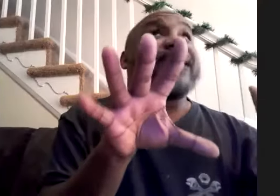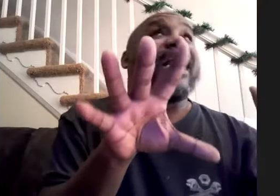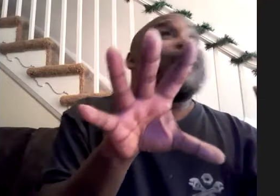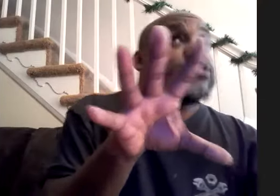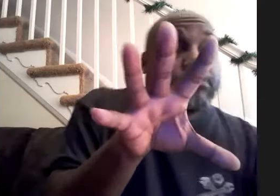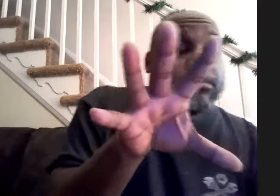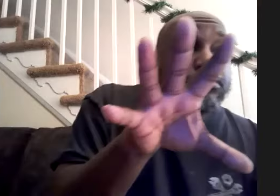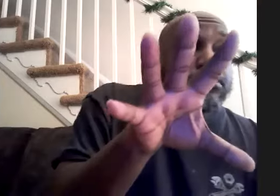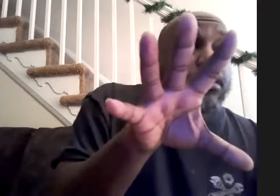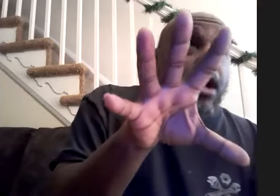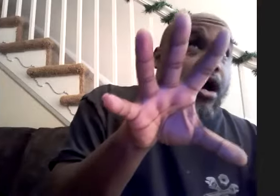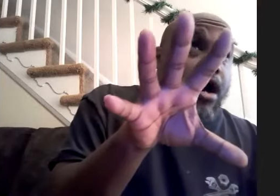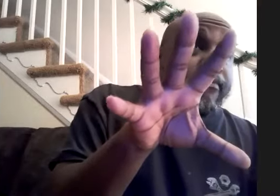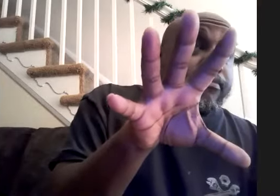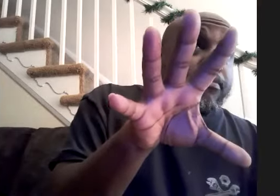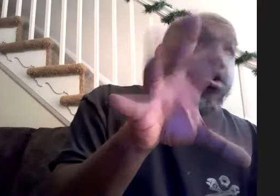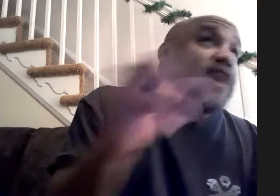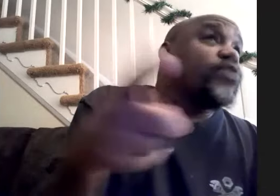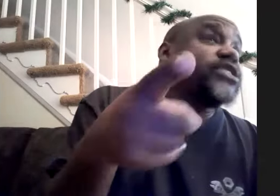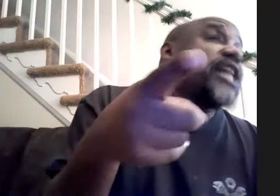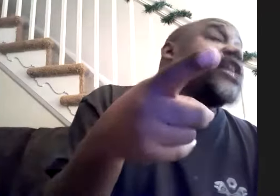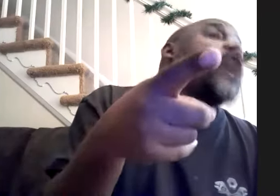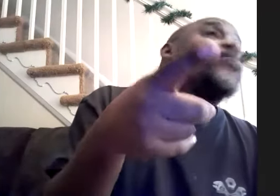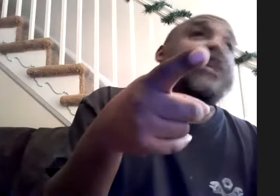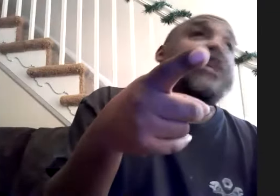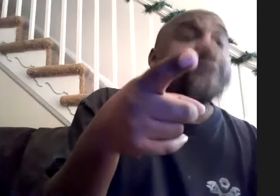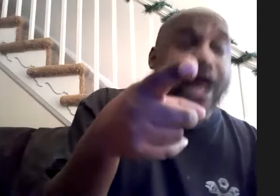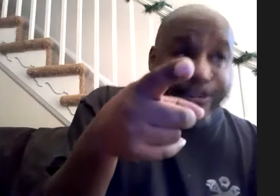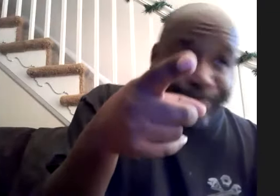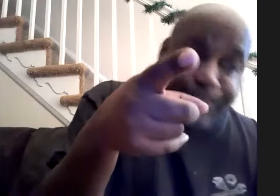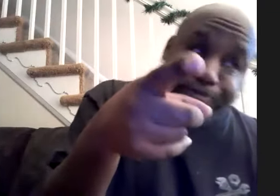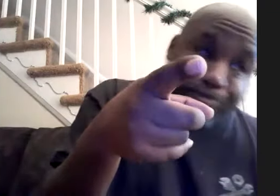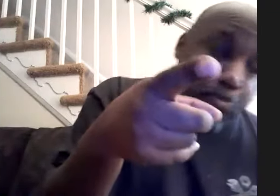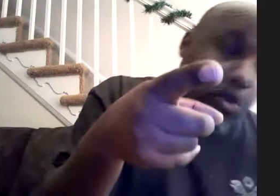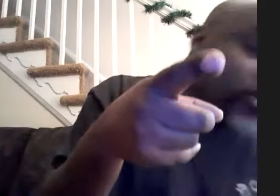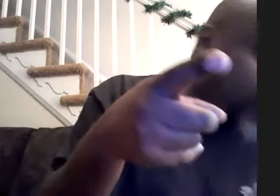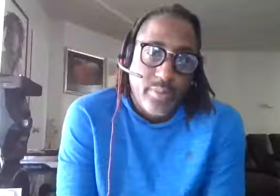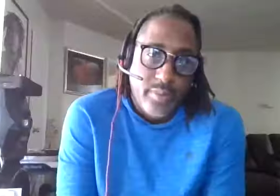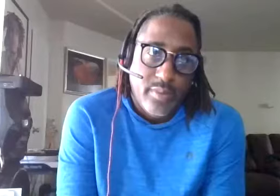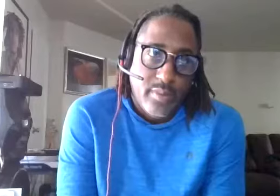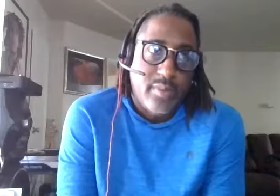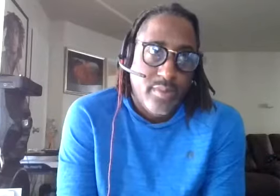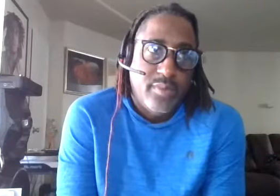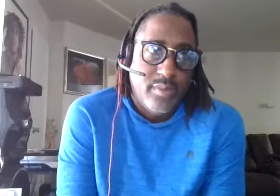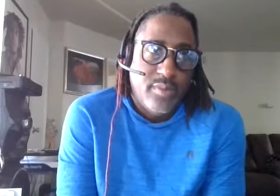times in towson um one of which actually opened for kelly bell which is pretty cool um